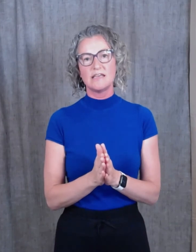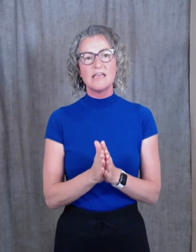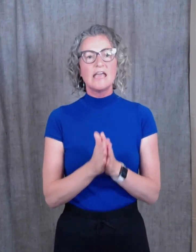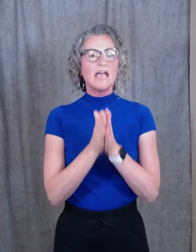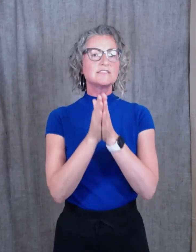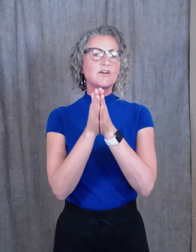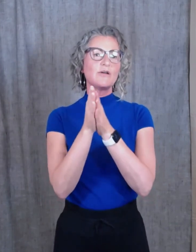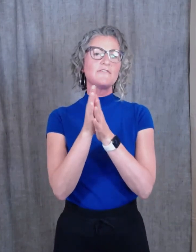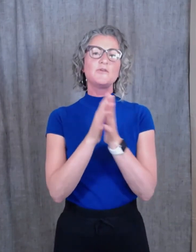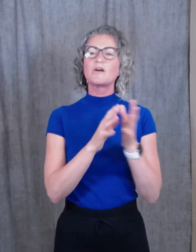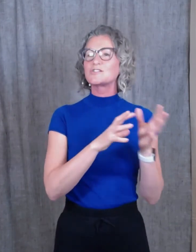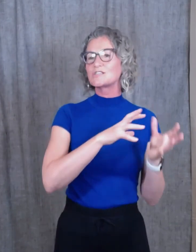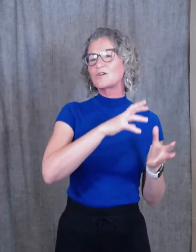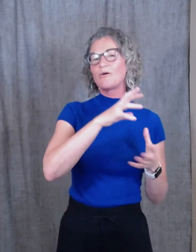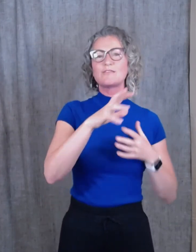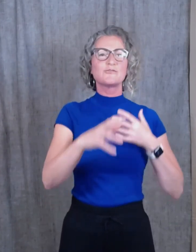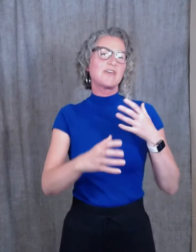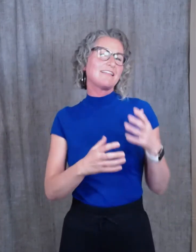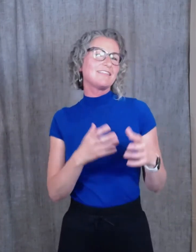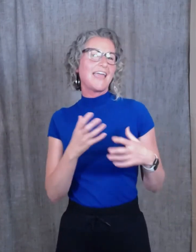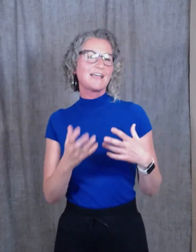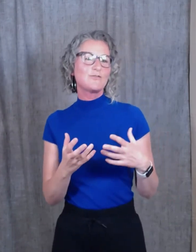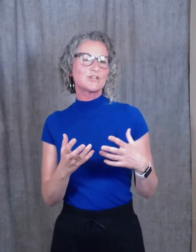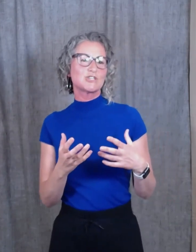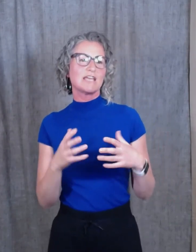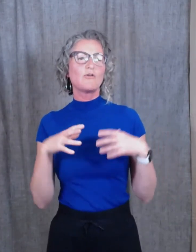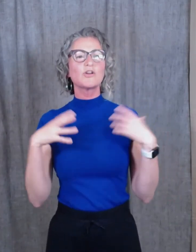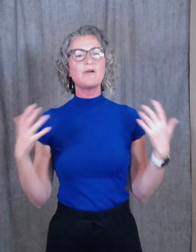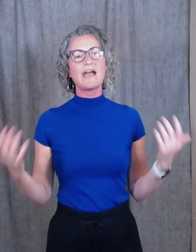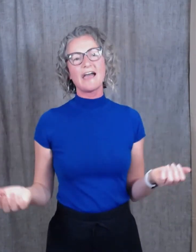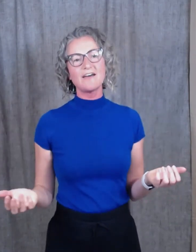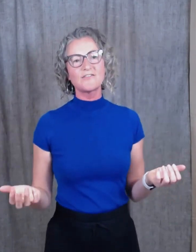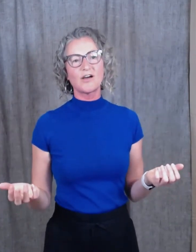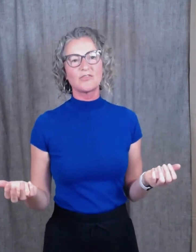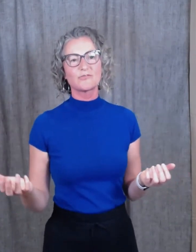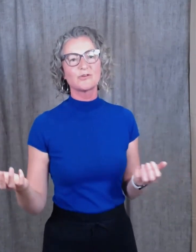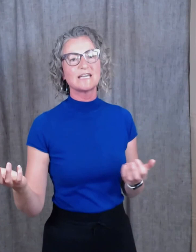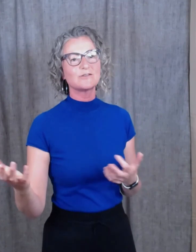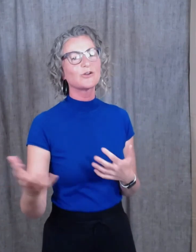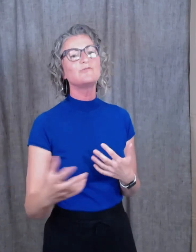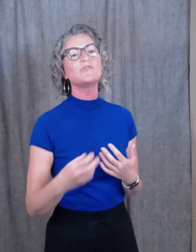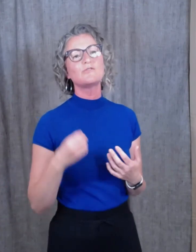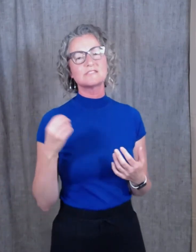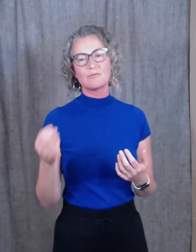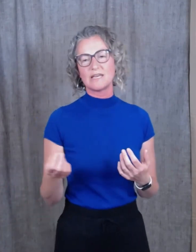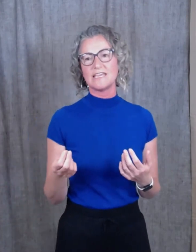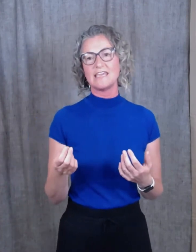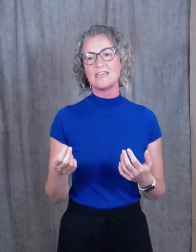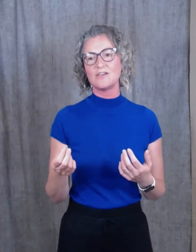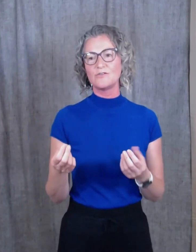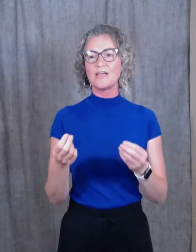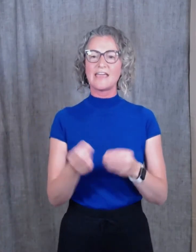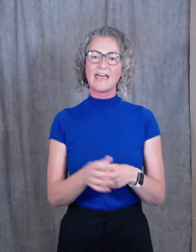And so if you are just going through that languishing, or you have gone through it, or you know somebody who has,